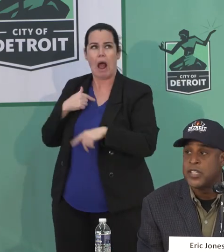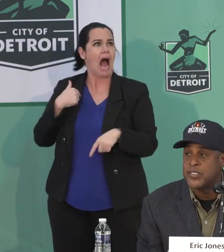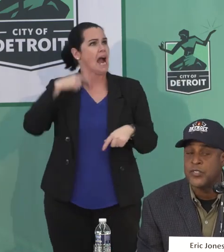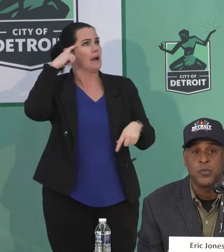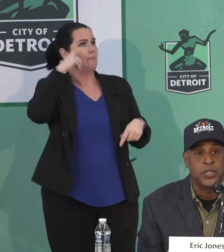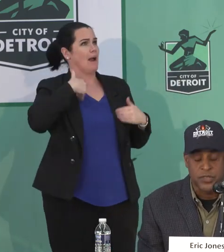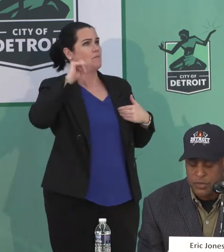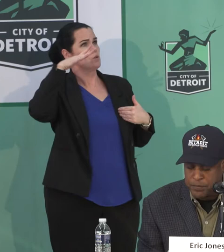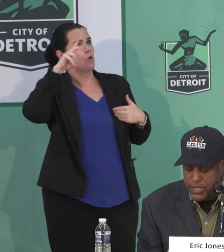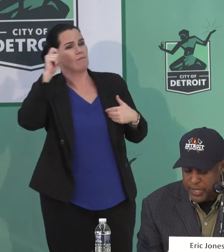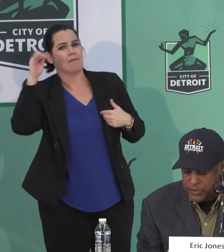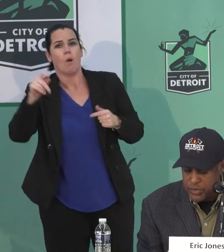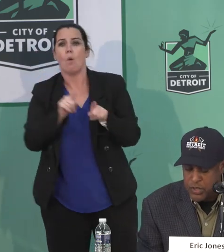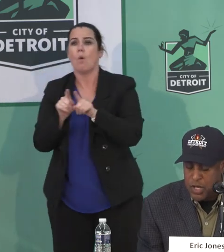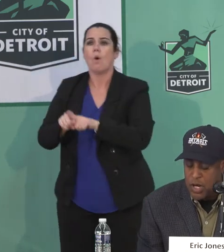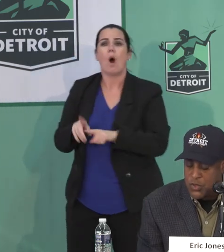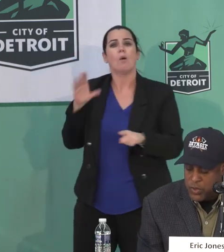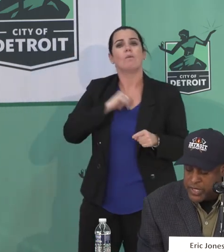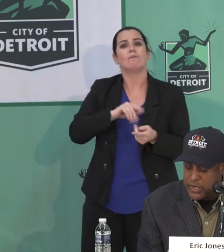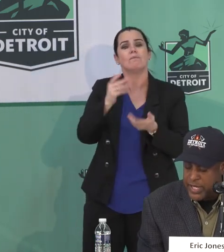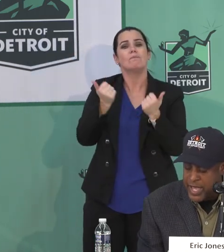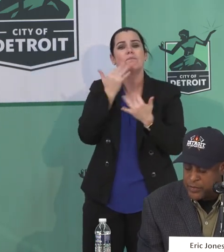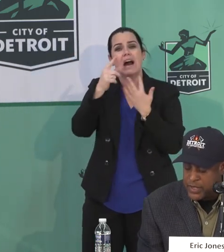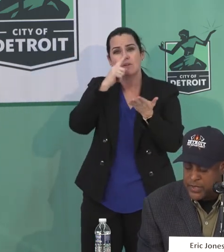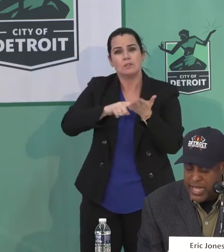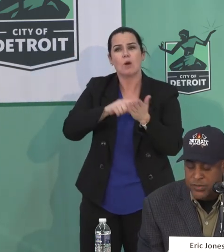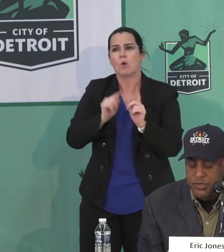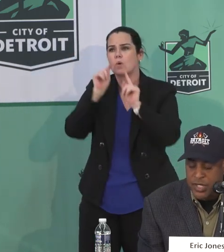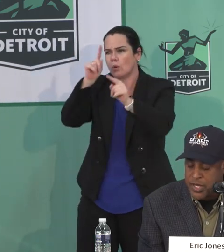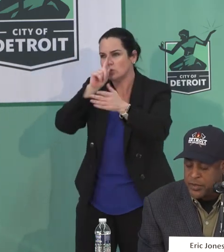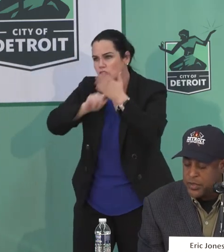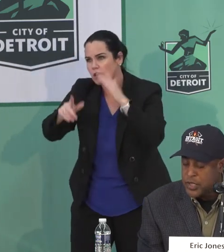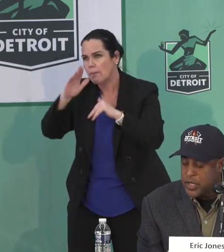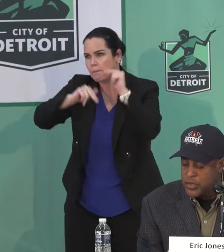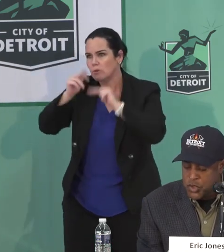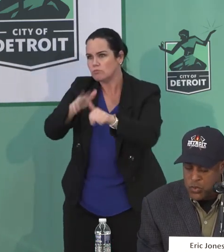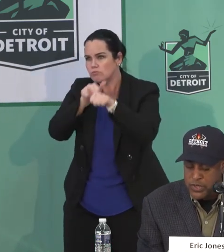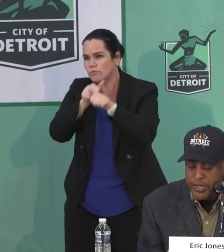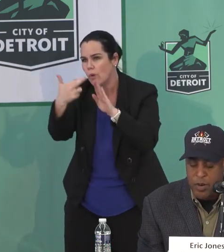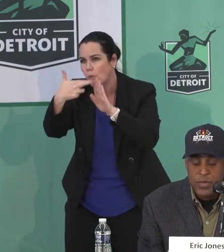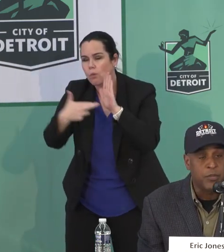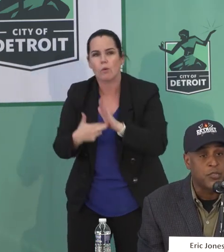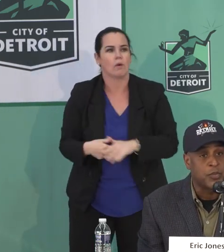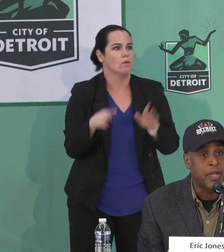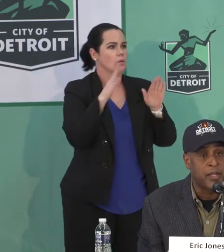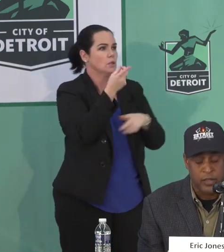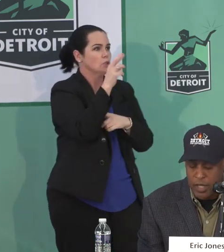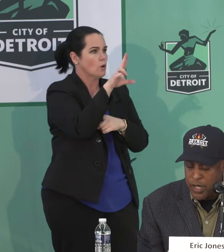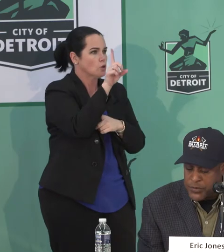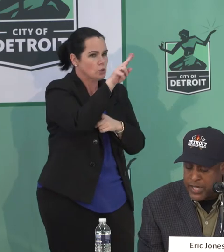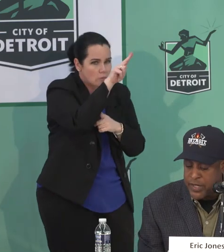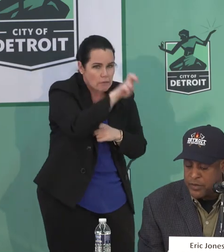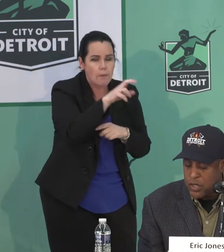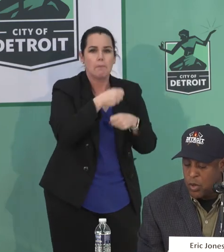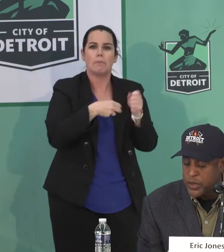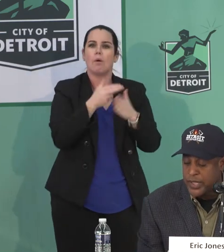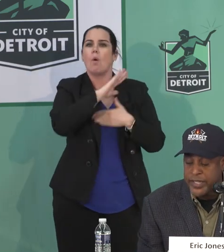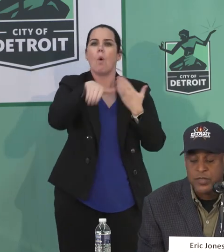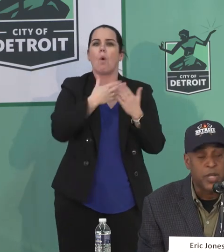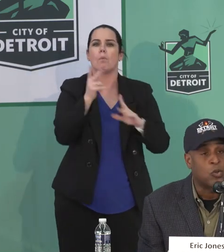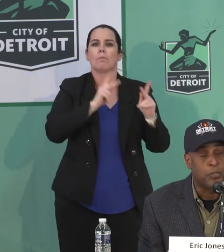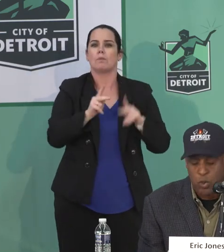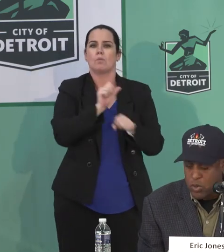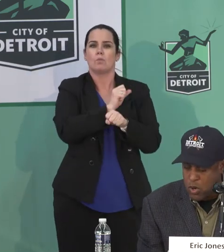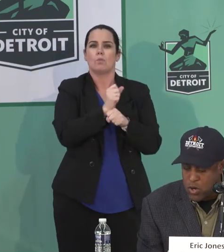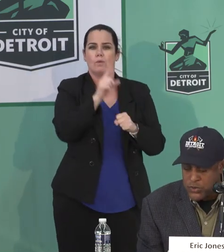for essential business compliance, our training academy, and Dr. Dunn, ensuring that our members remain updated on